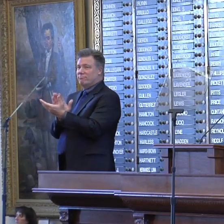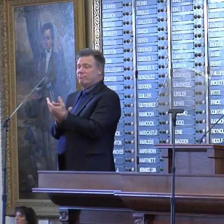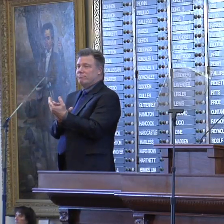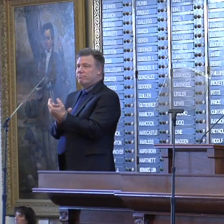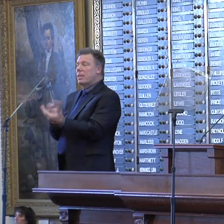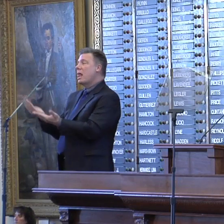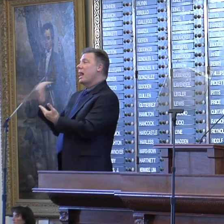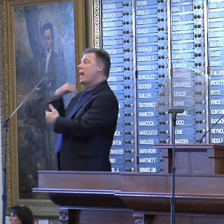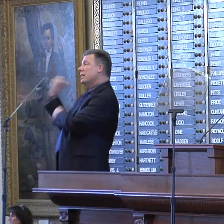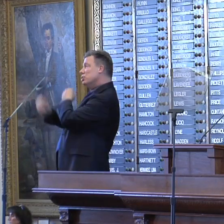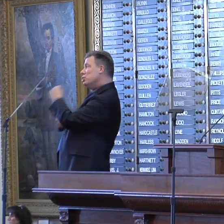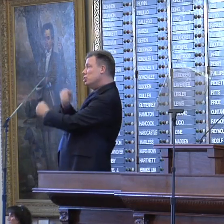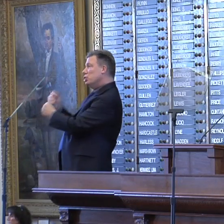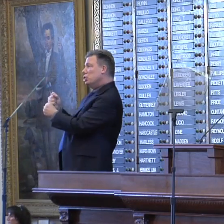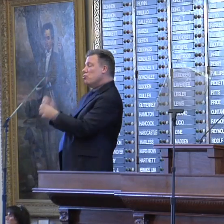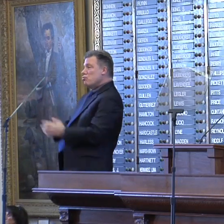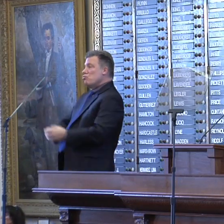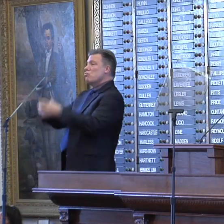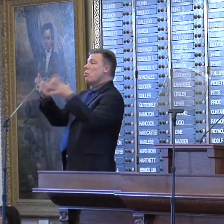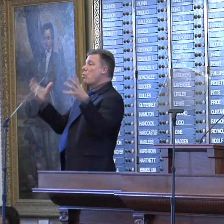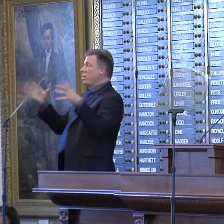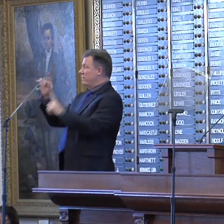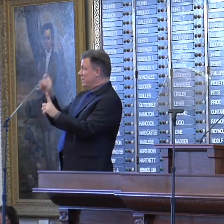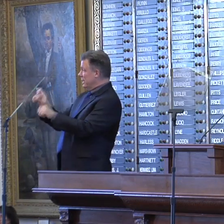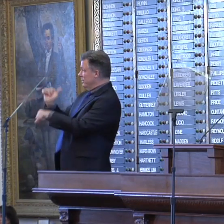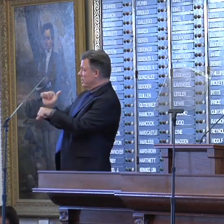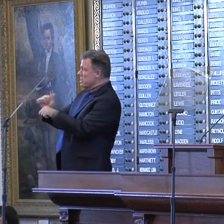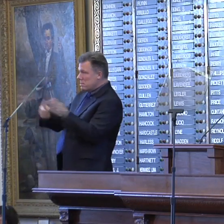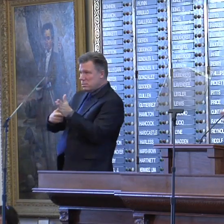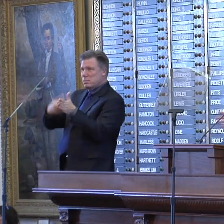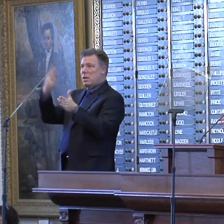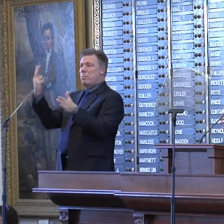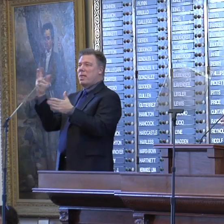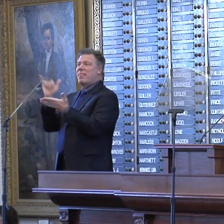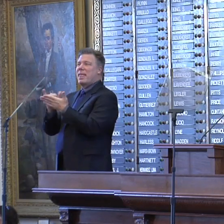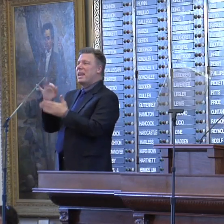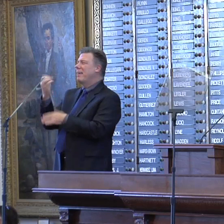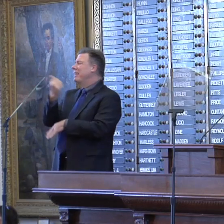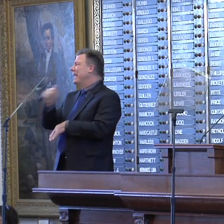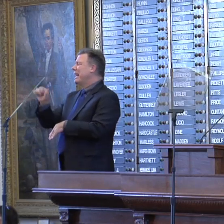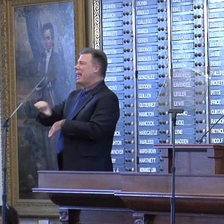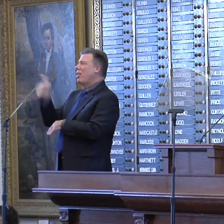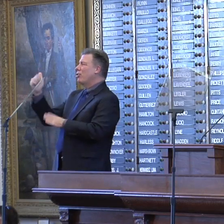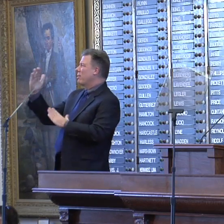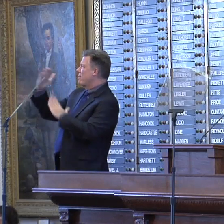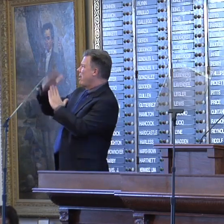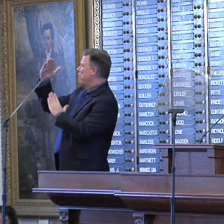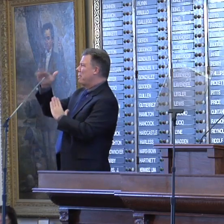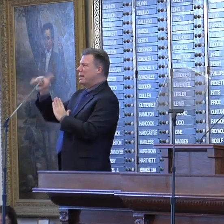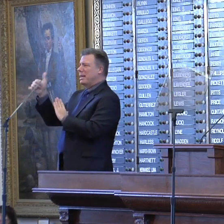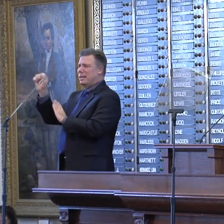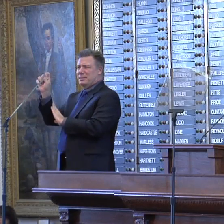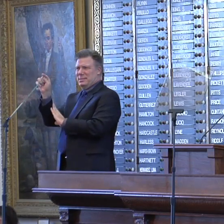Last year, the growth rate of Texas jobs was nearly double that of any of the other top 10 states. Now, some